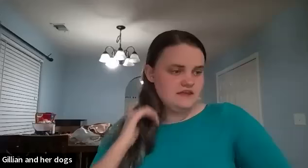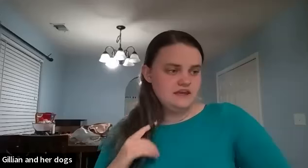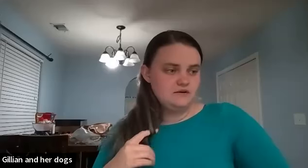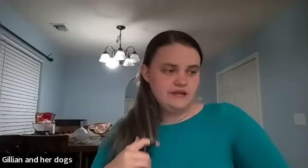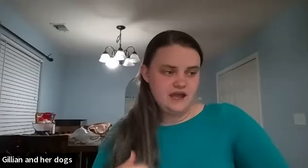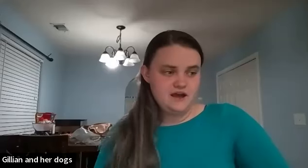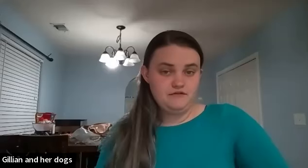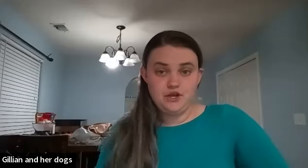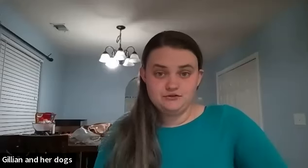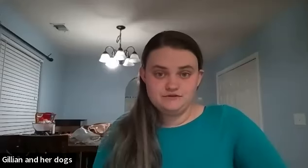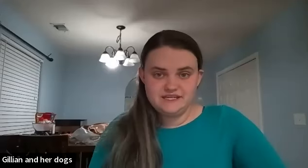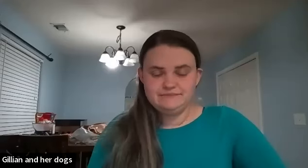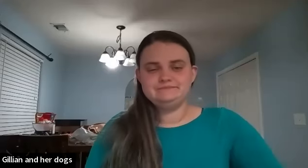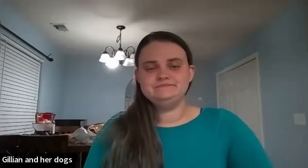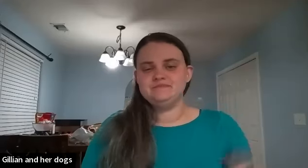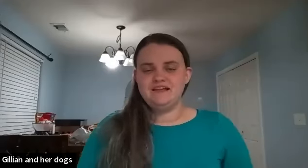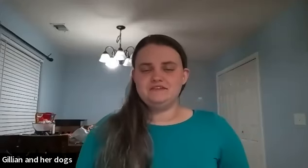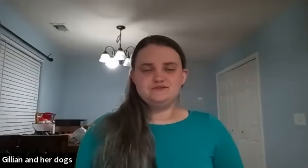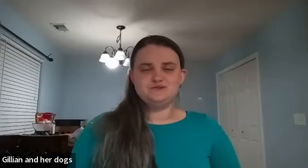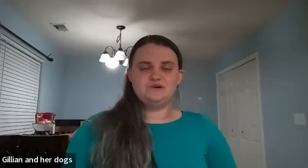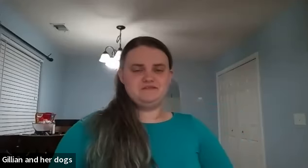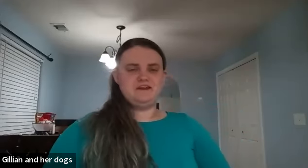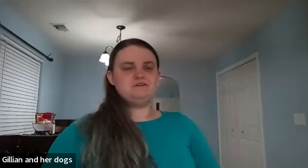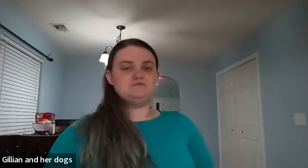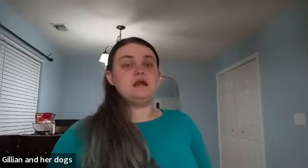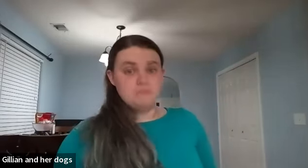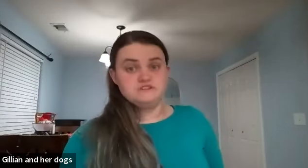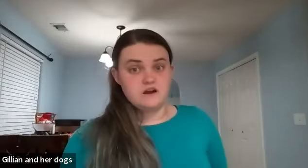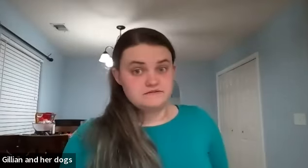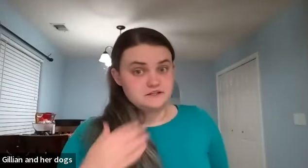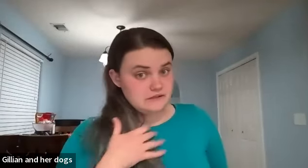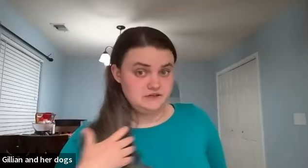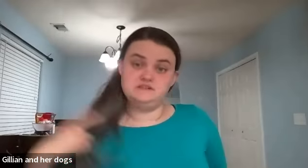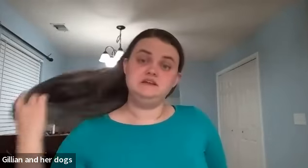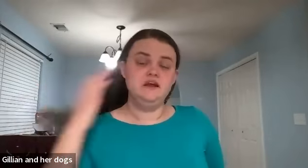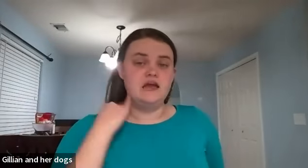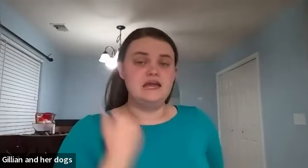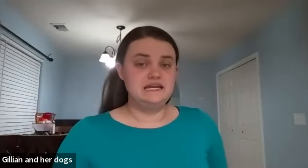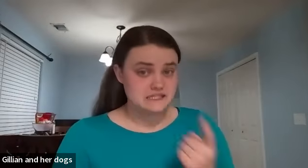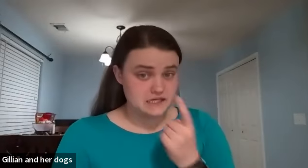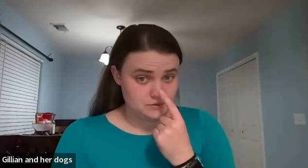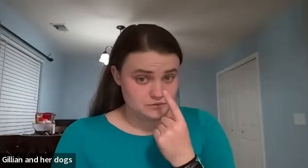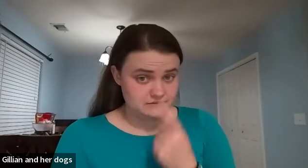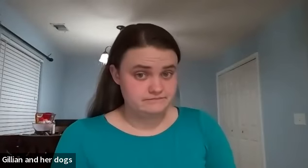then we have nosy i think this is one of my favorites one i'm most often using and it's nosy